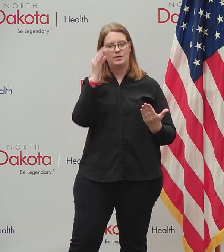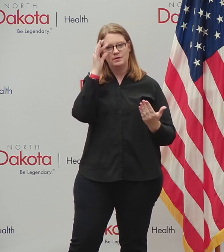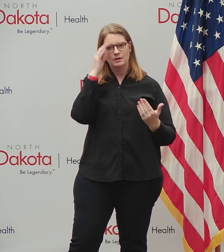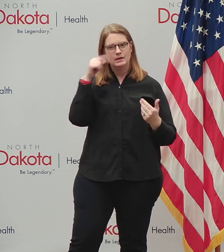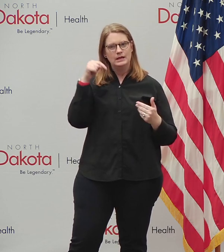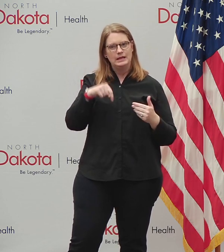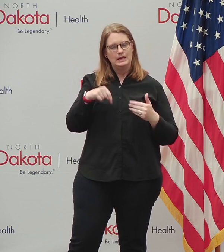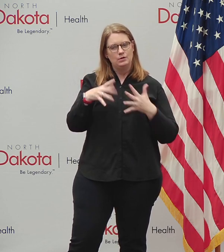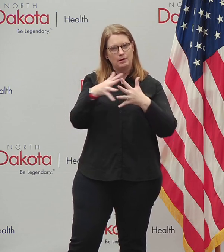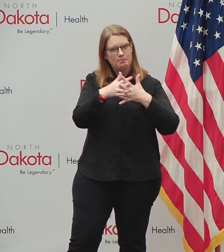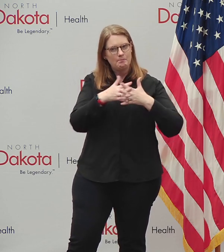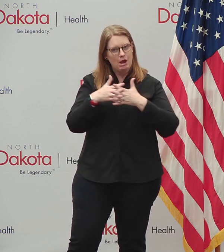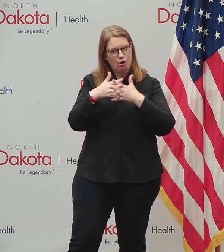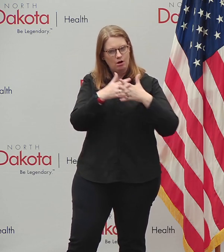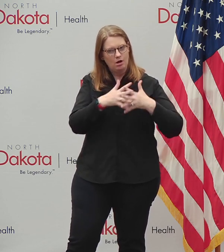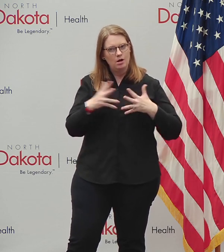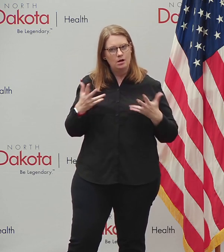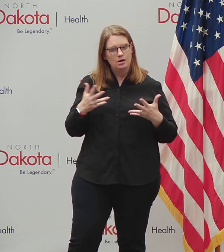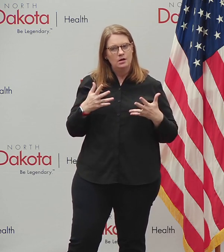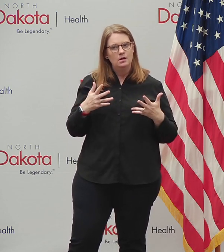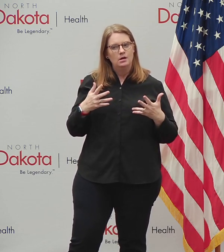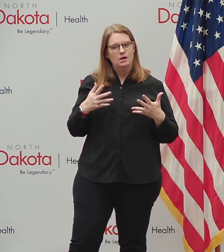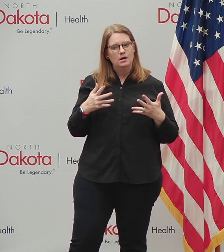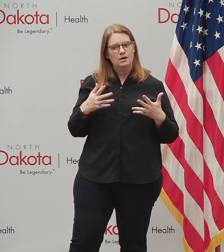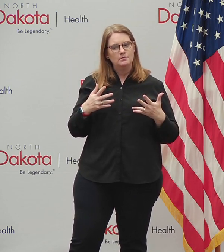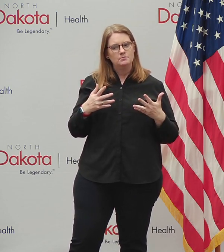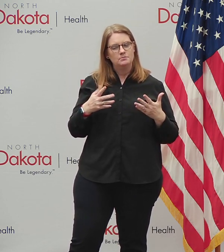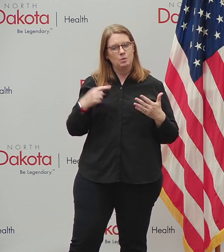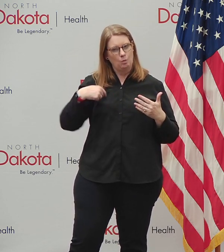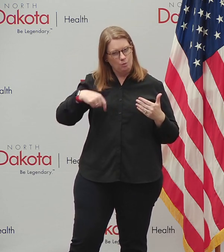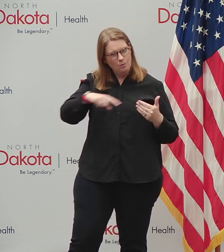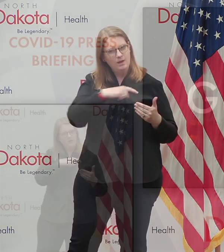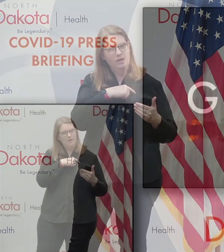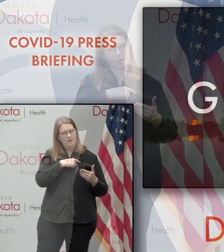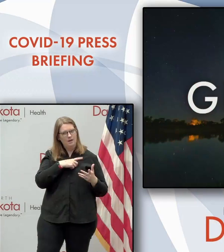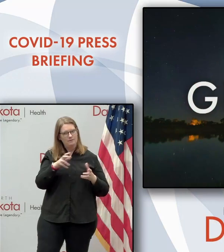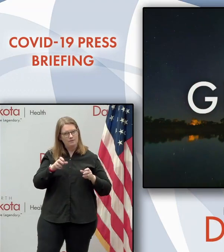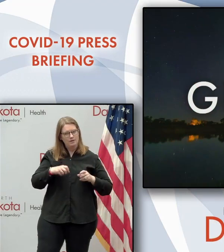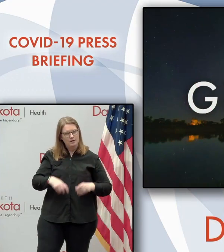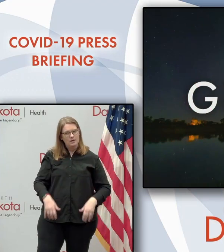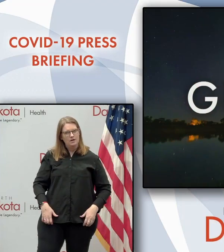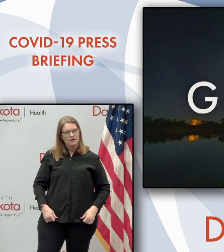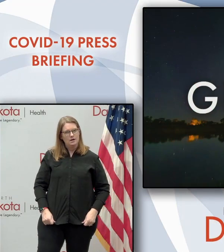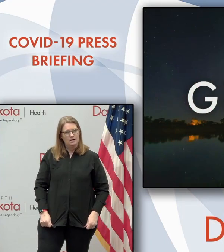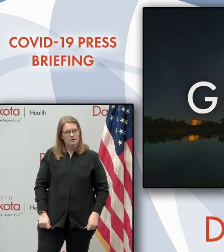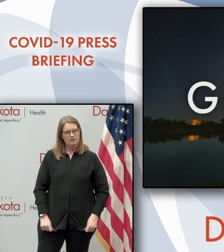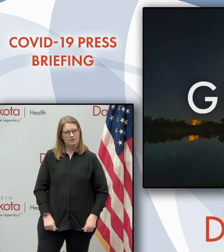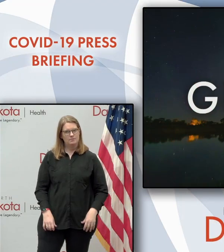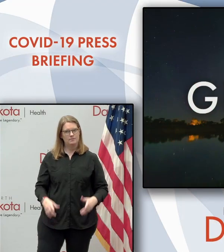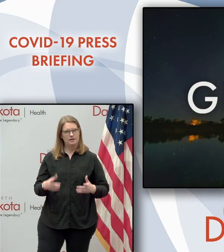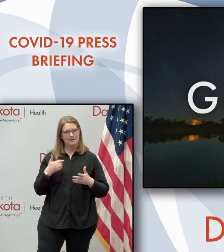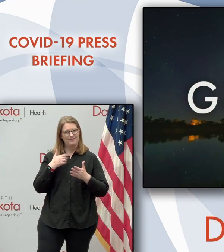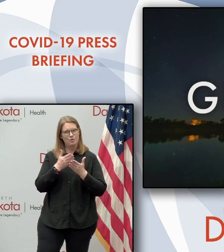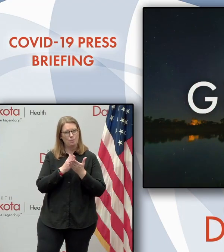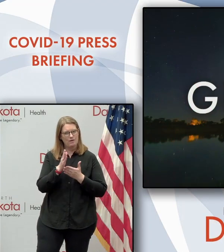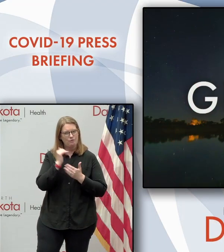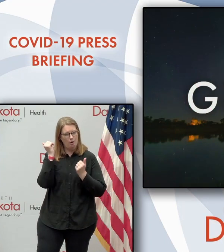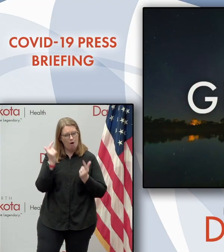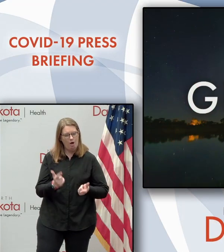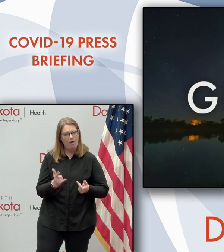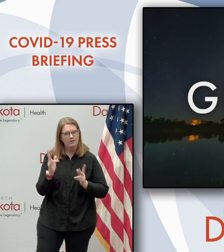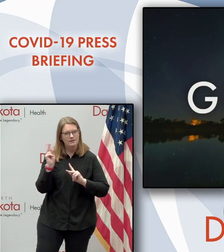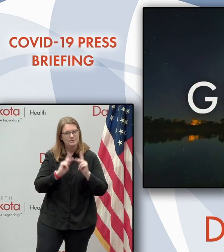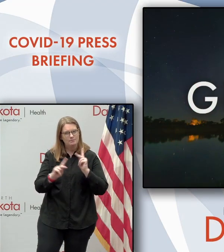we have what people in some parts of the world do not have. And that's the opportunity and the right for every legal citizen